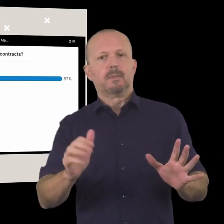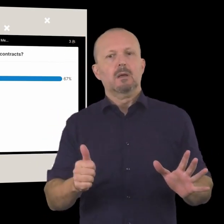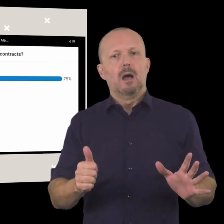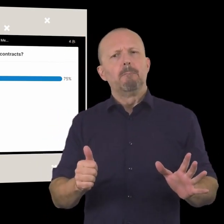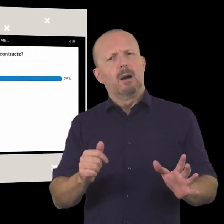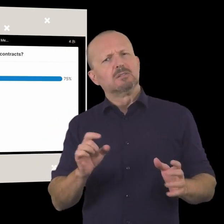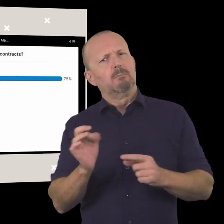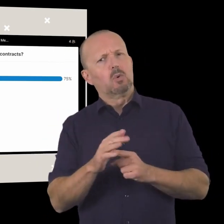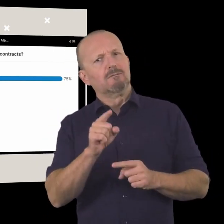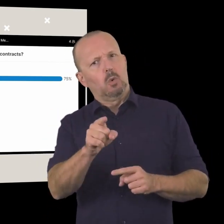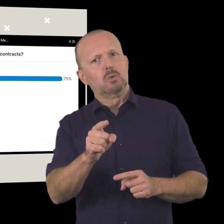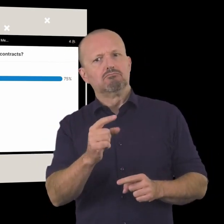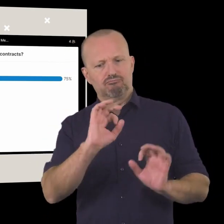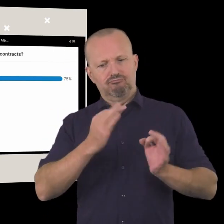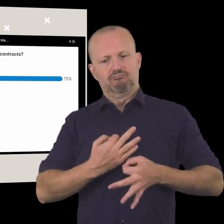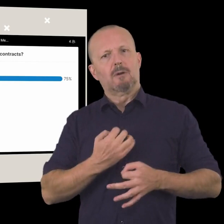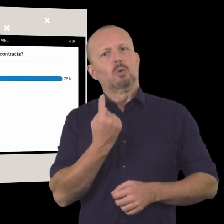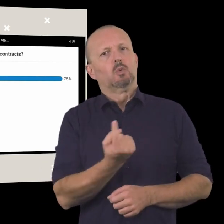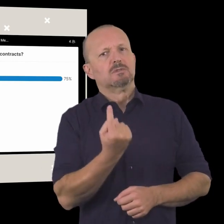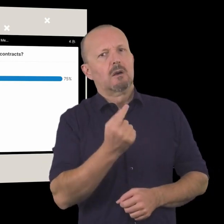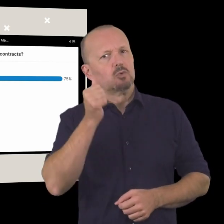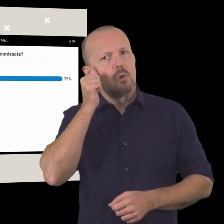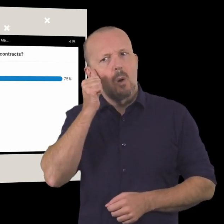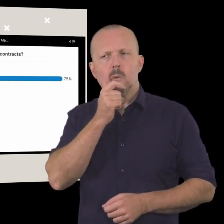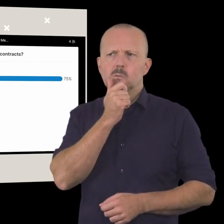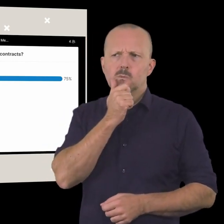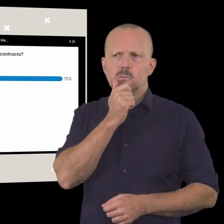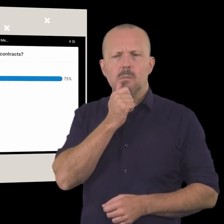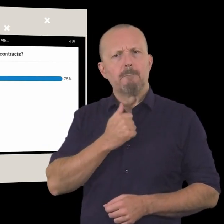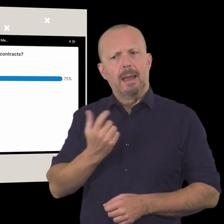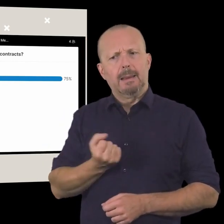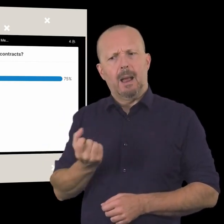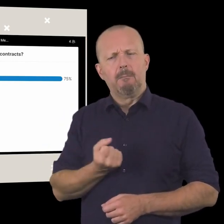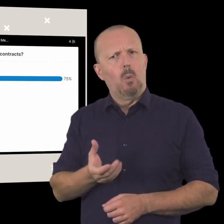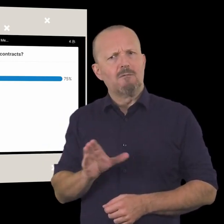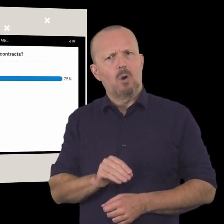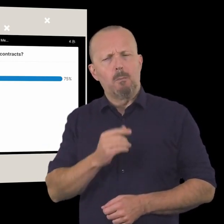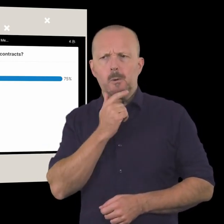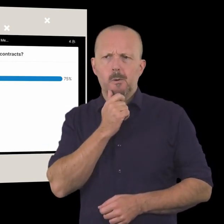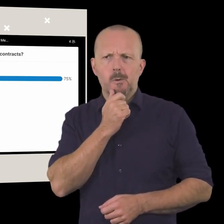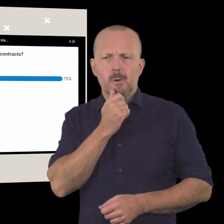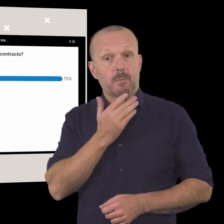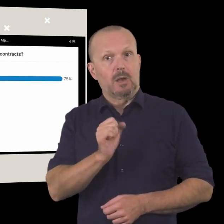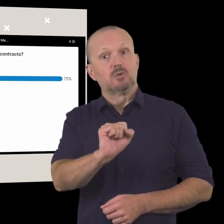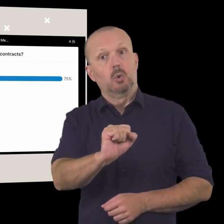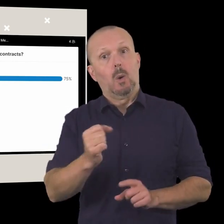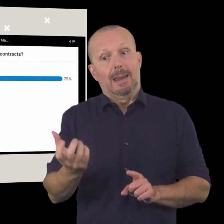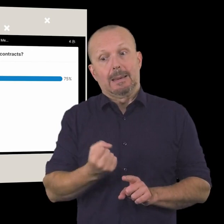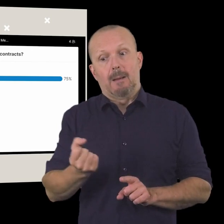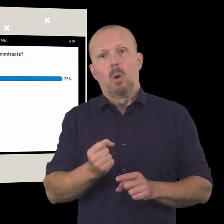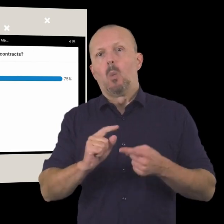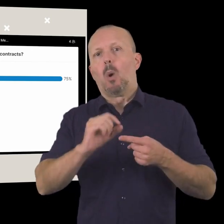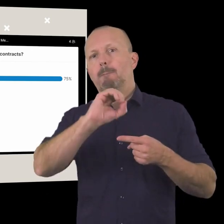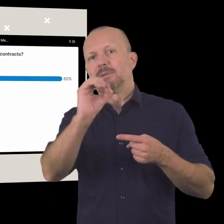that's awesome but i also want you to make a note for yourself so it's really important to think about where your income comes from so what